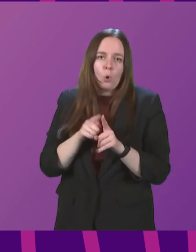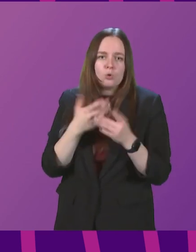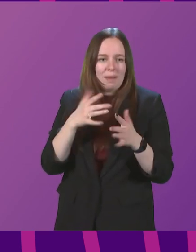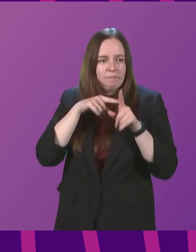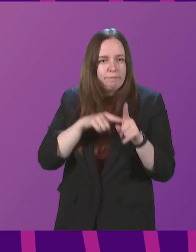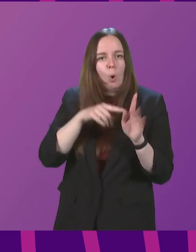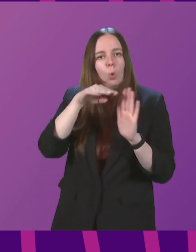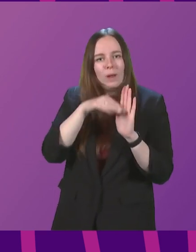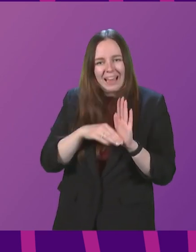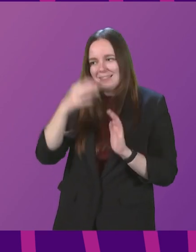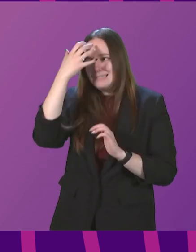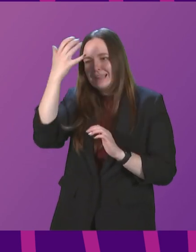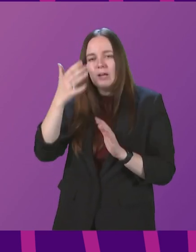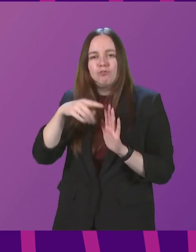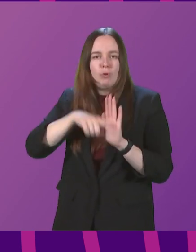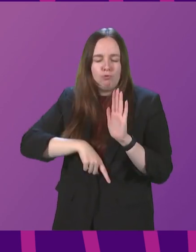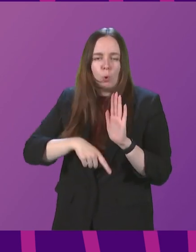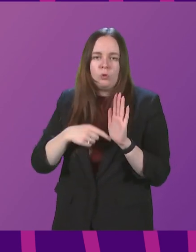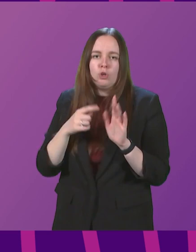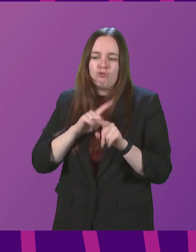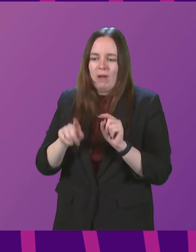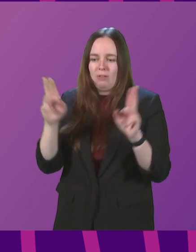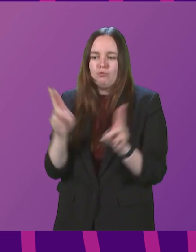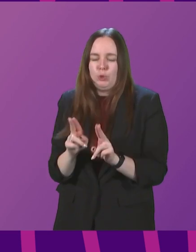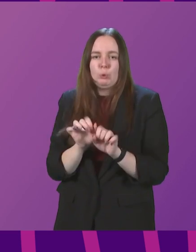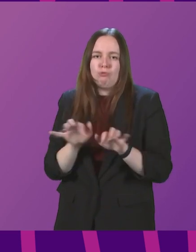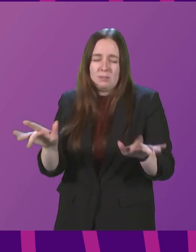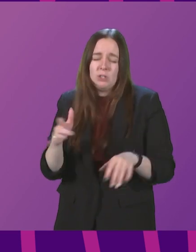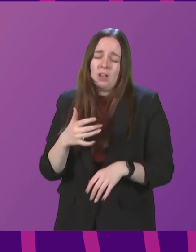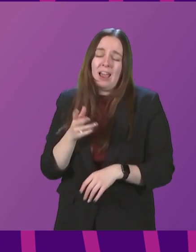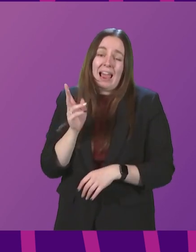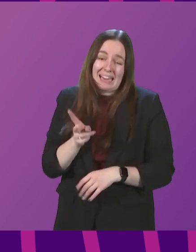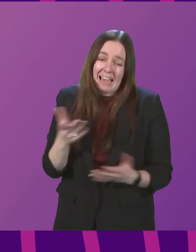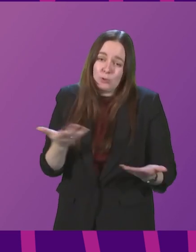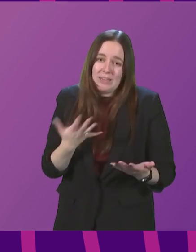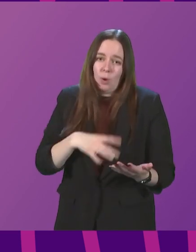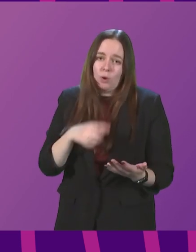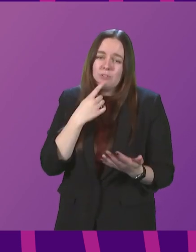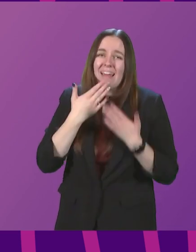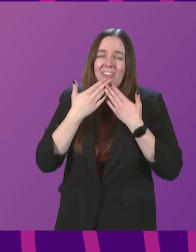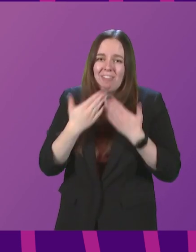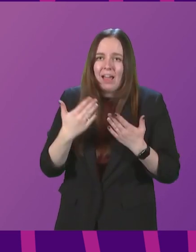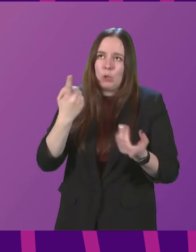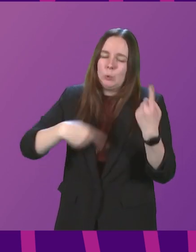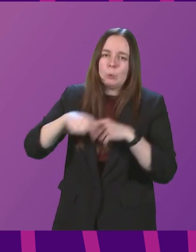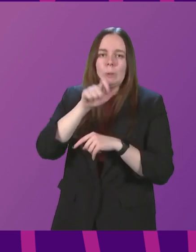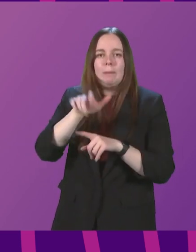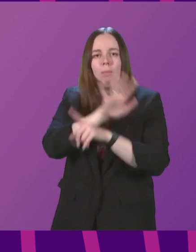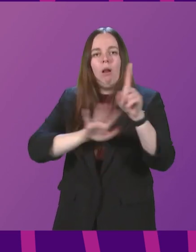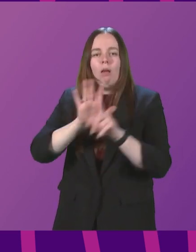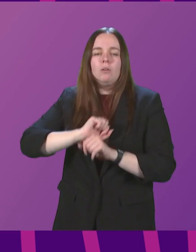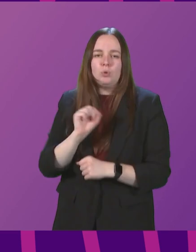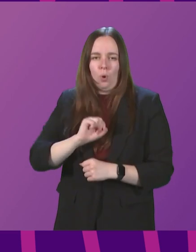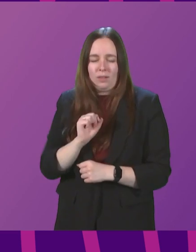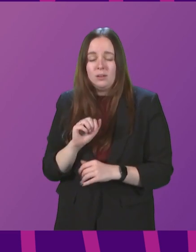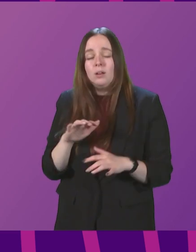and statutory measures to help stem transmission. And I want to put on record again today my thanks to people across the country. But it is